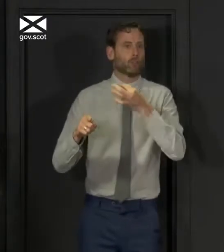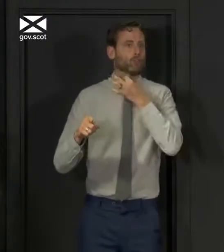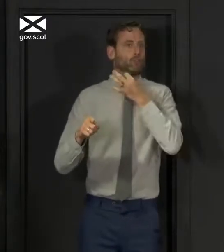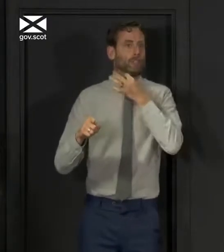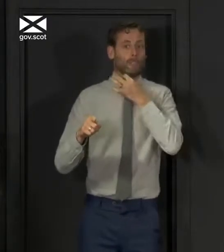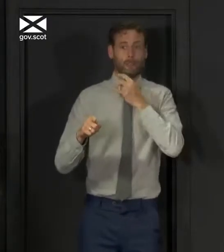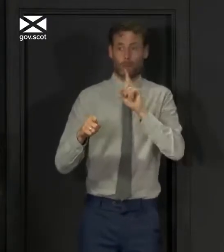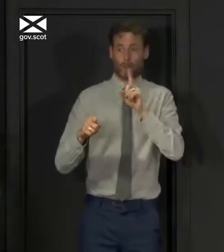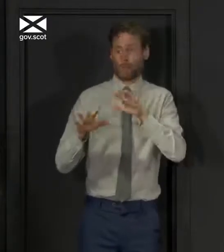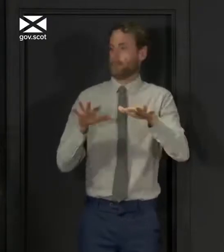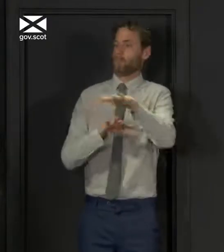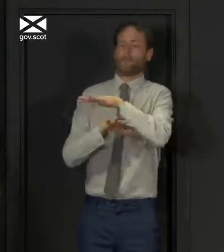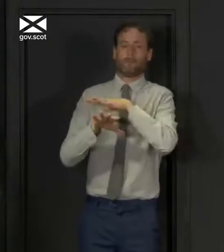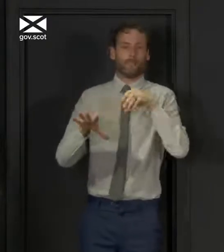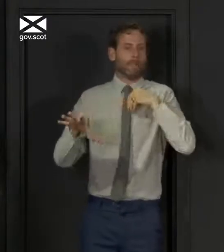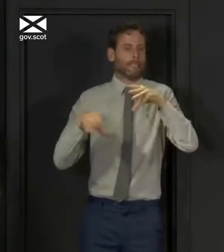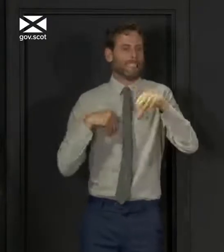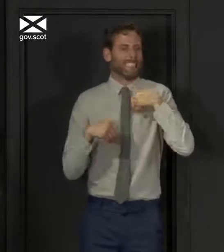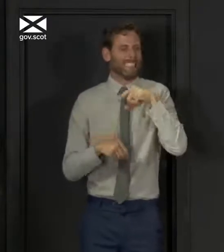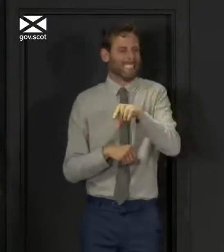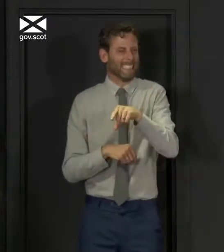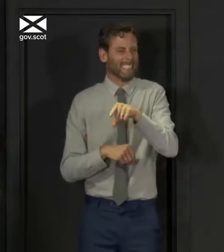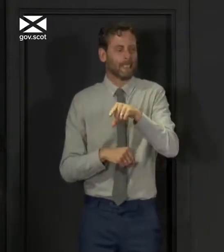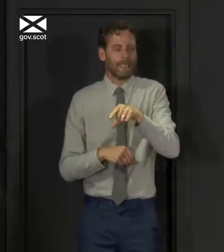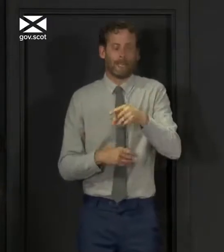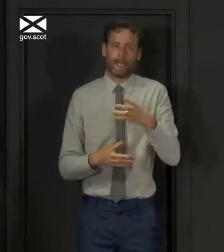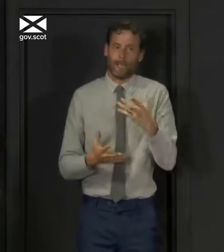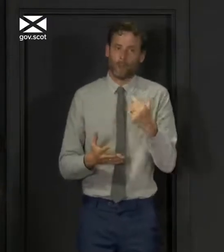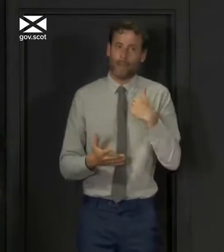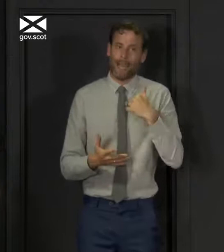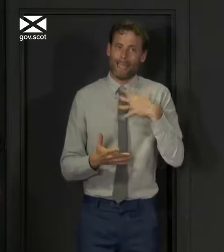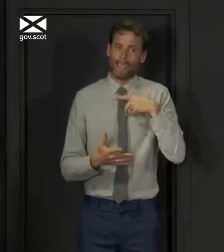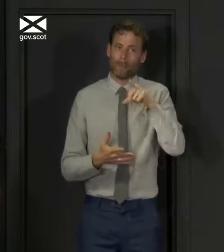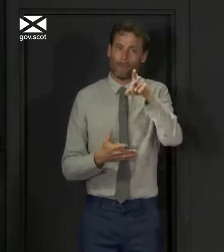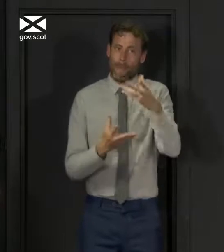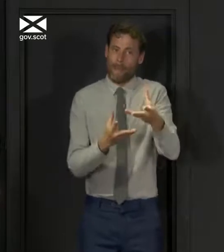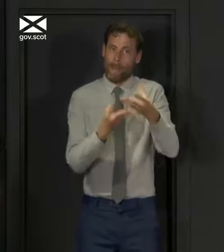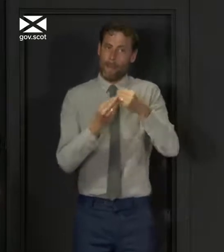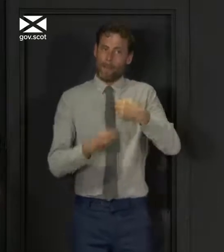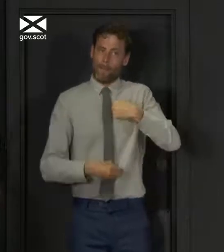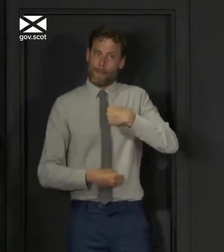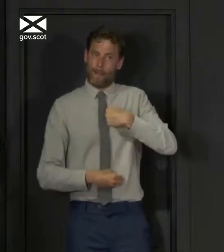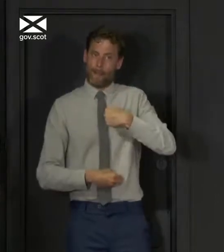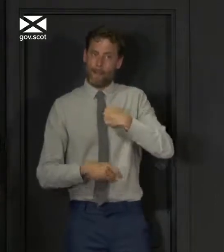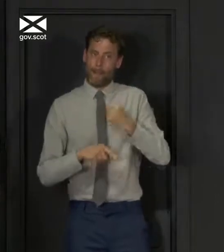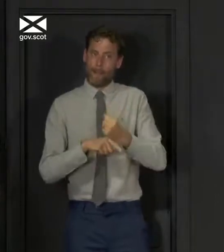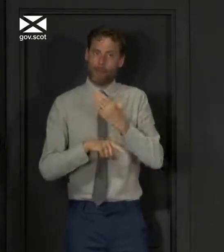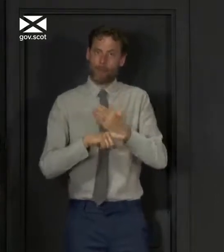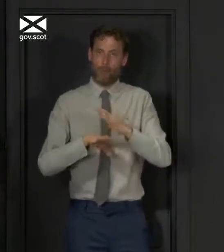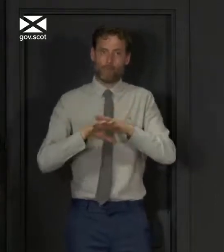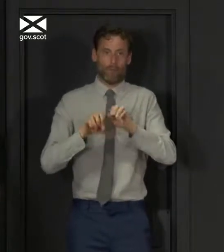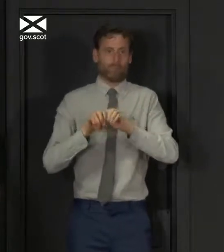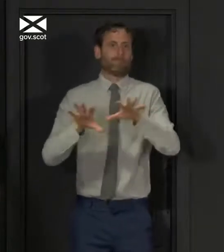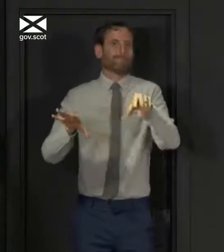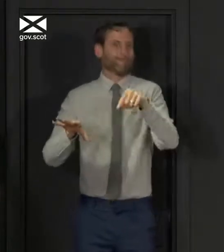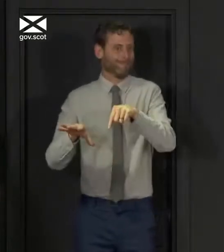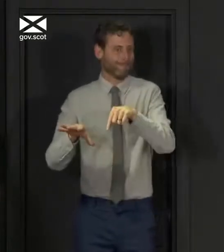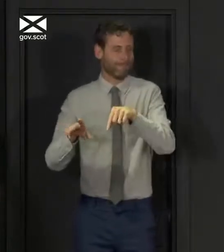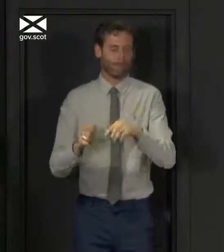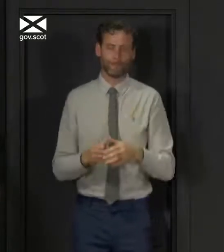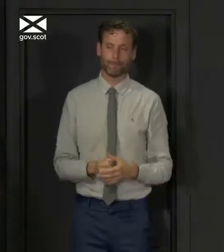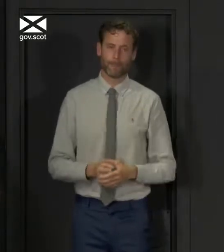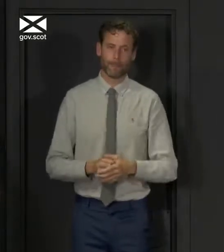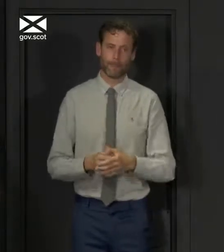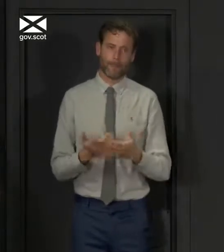in reality. And so I really need your help to make sure that is not the case. I